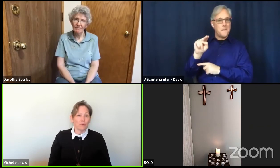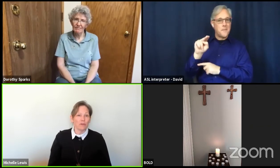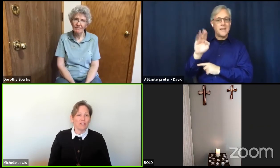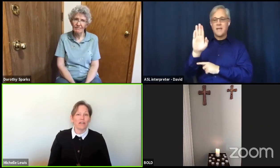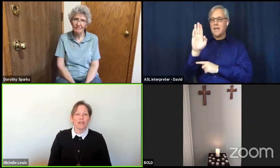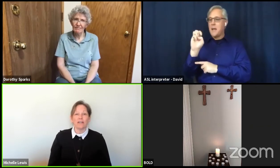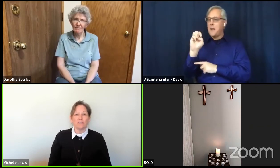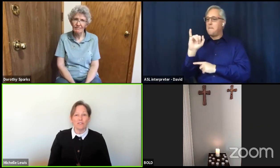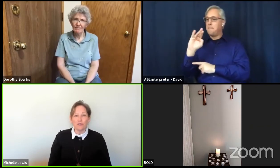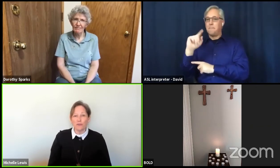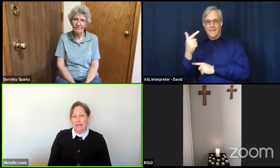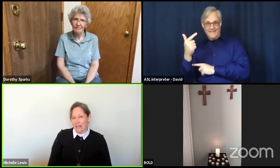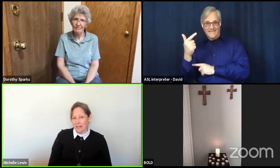doings.